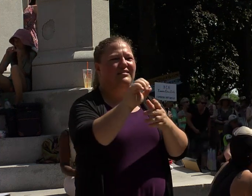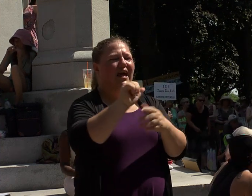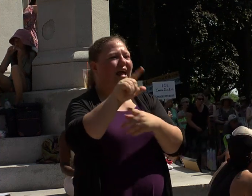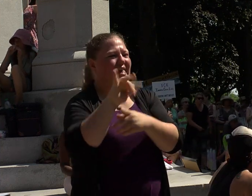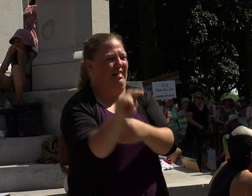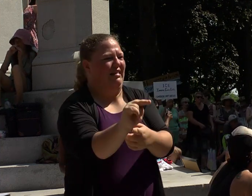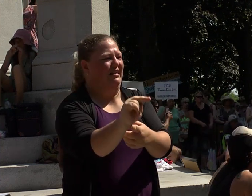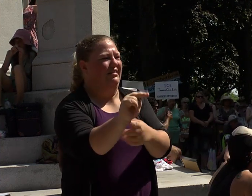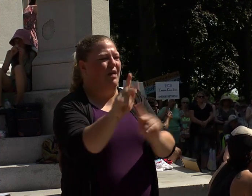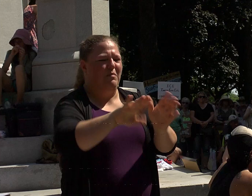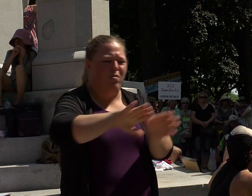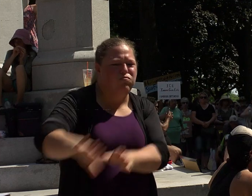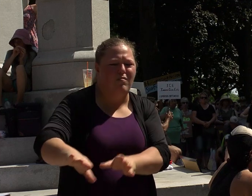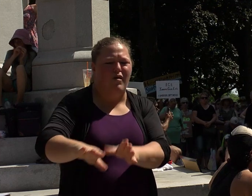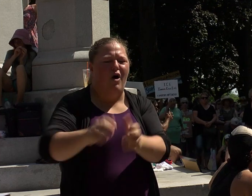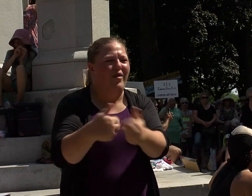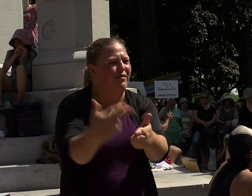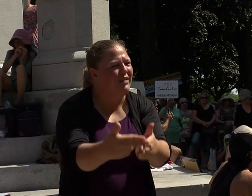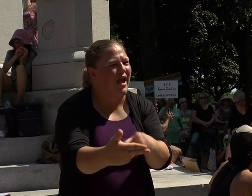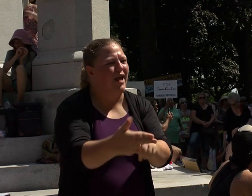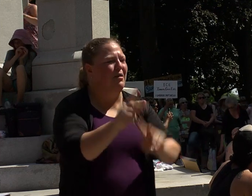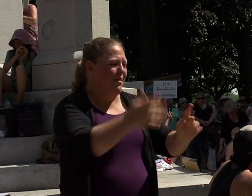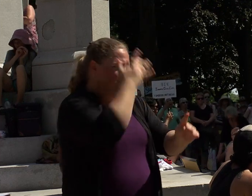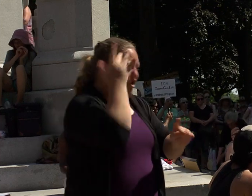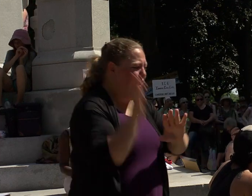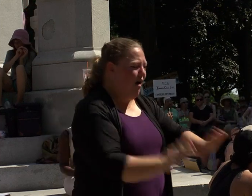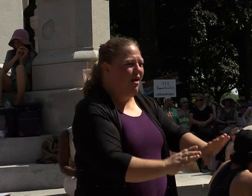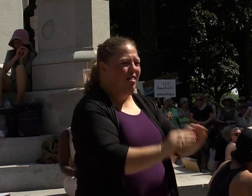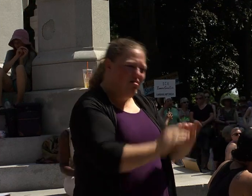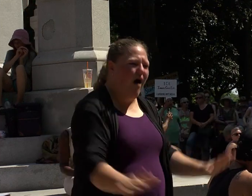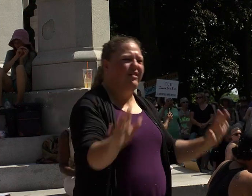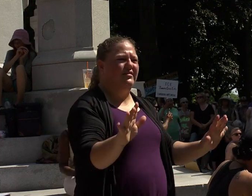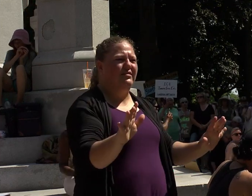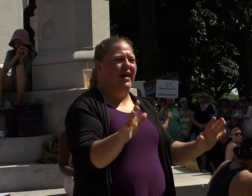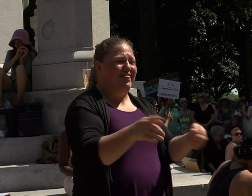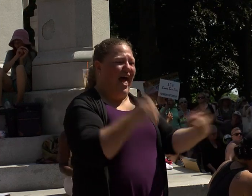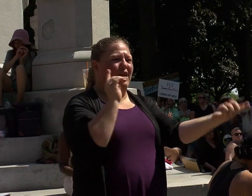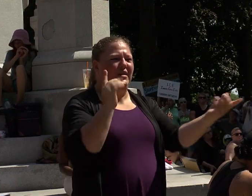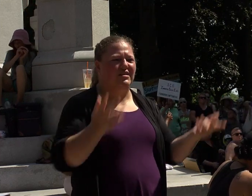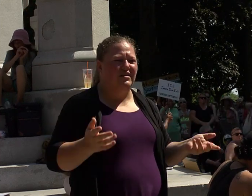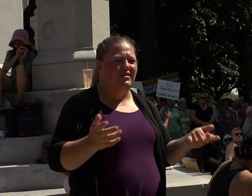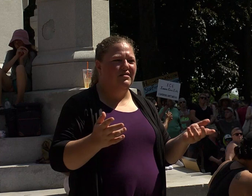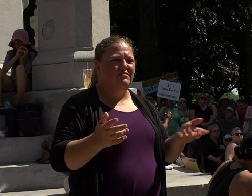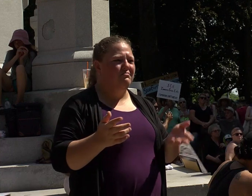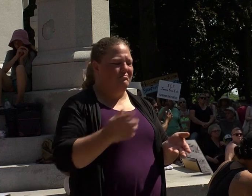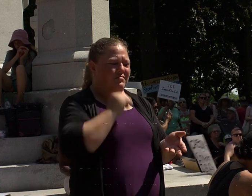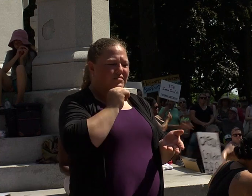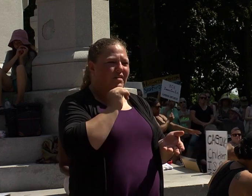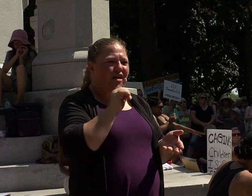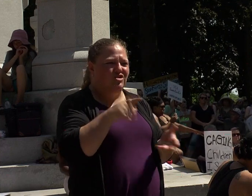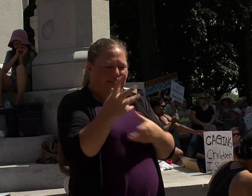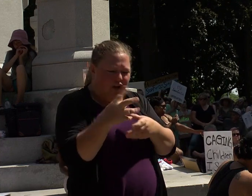marginalized, the nameless, the forgotten, the lost, even the enemies are not only